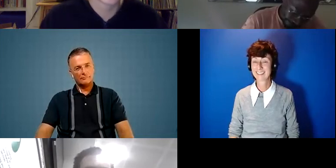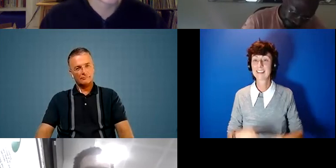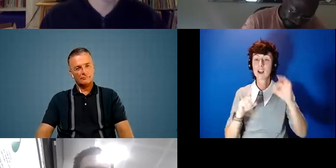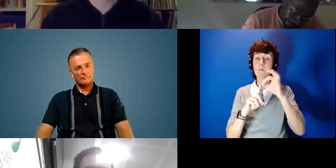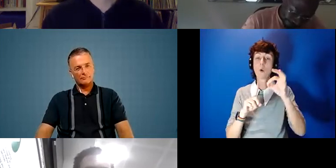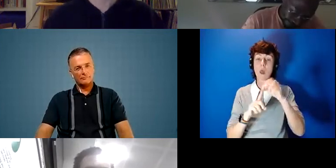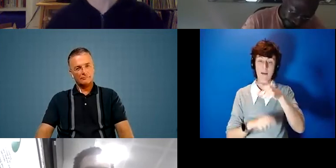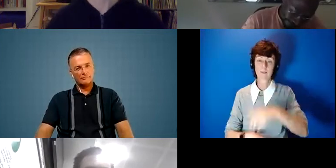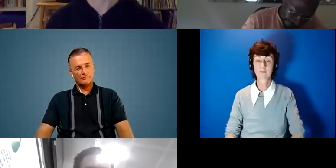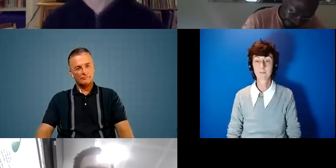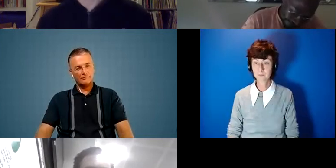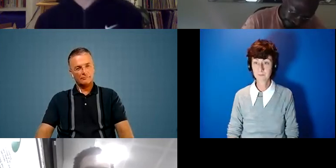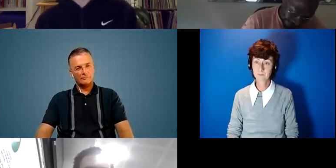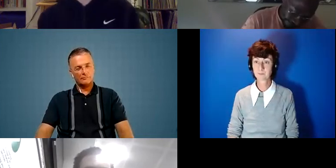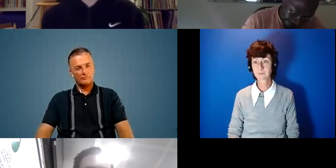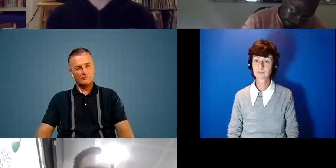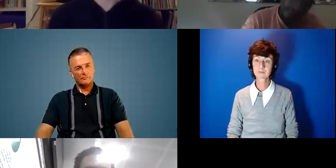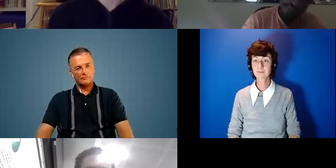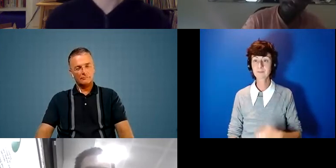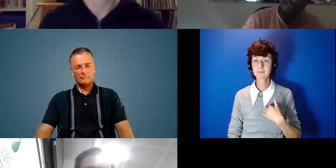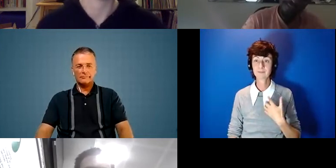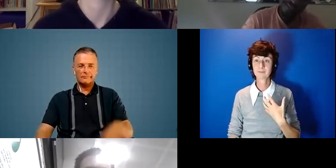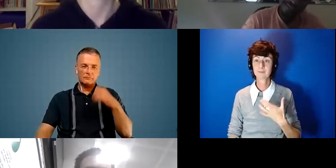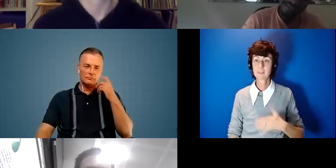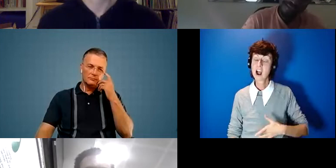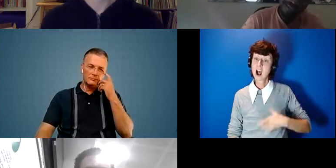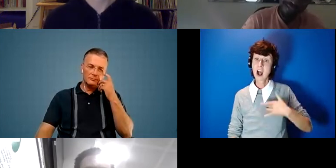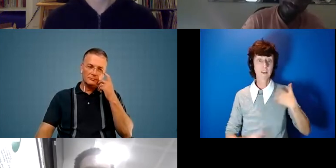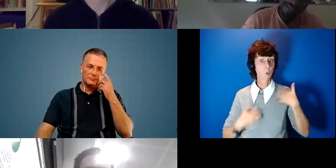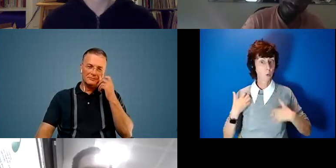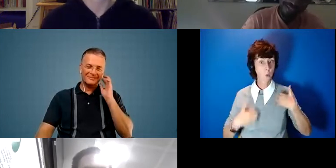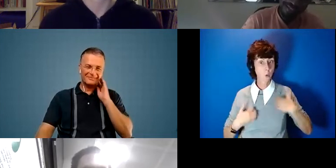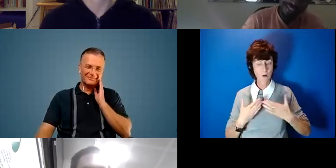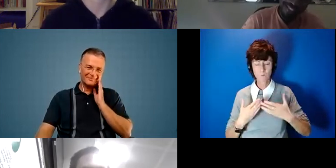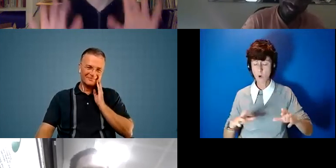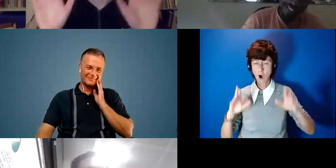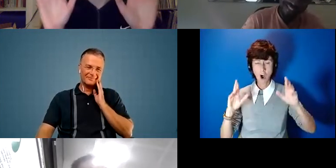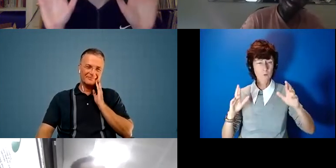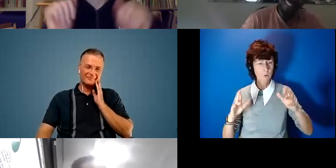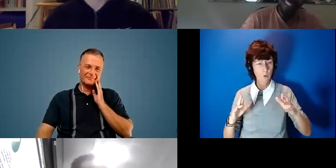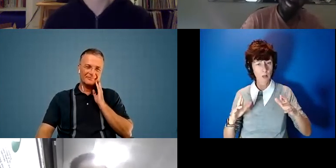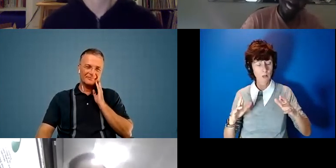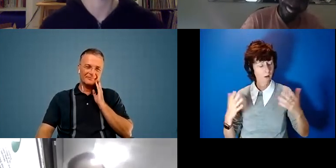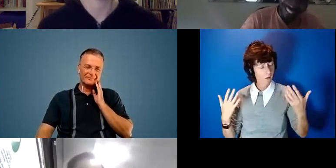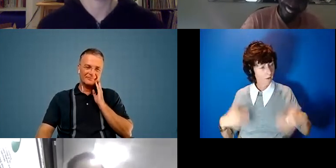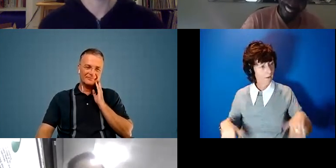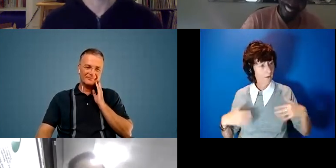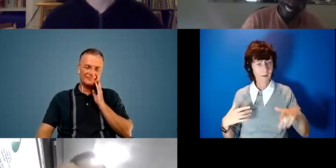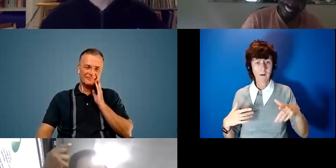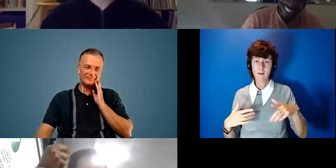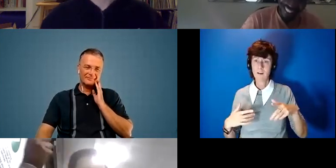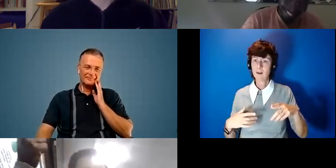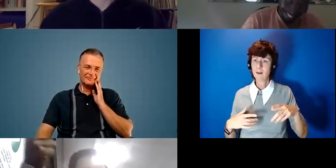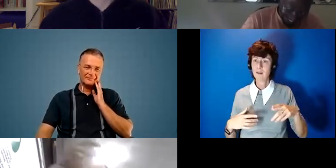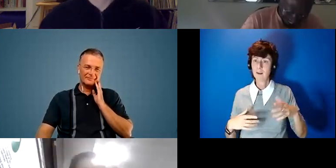paula thank you i'll i'll go because i am feeling more inspired and hopeful today than i have for ages like i say just like hanging out with all those